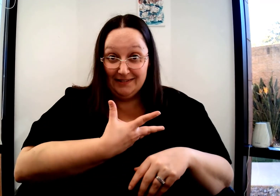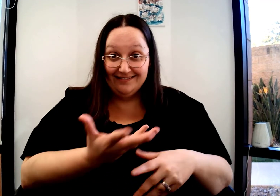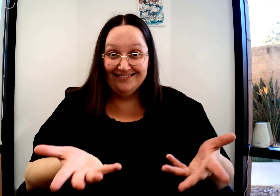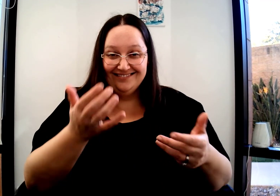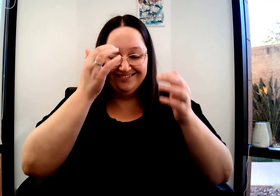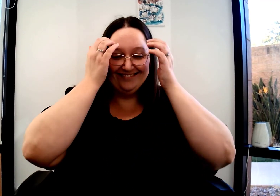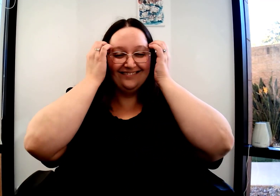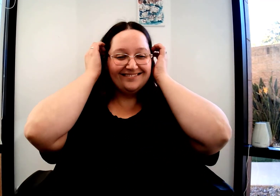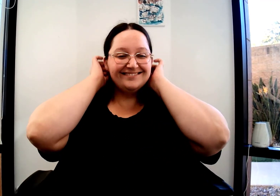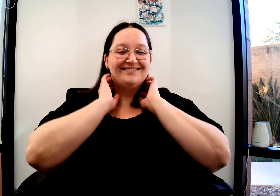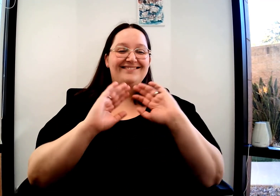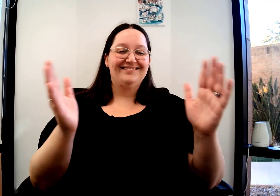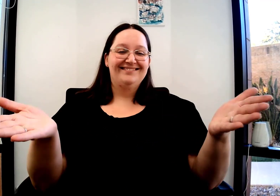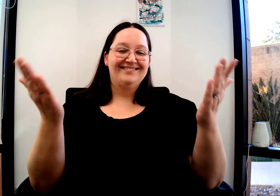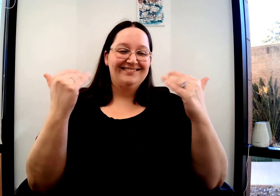If you know the answer, let me know, please.